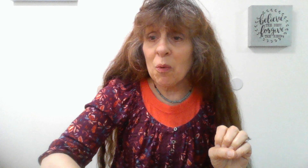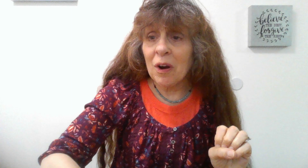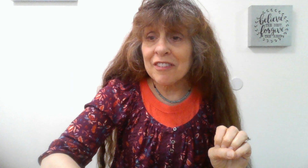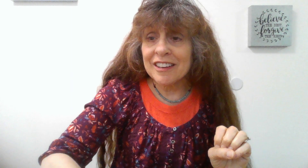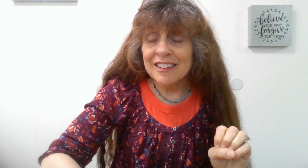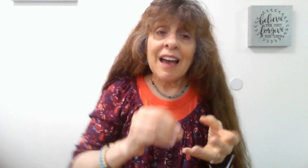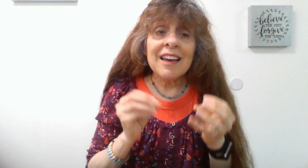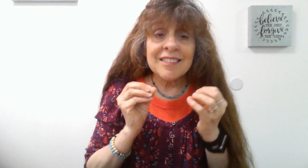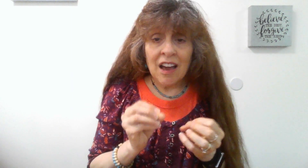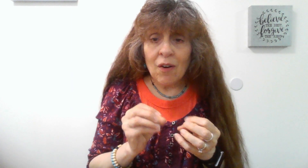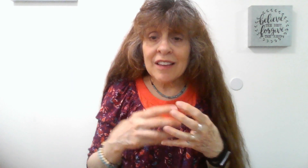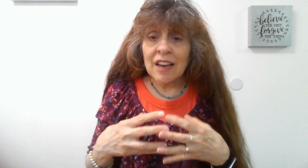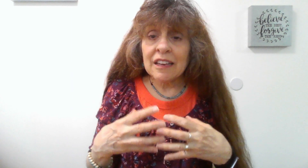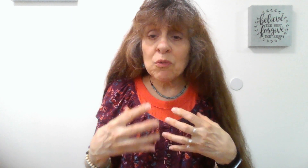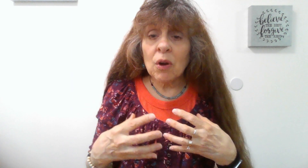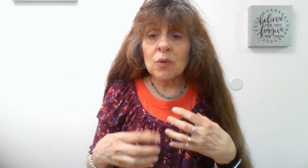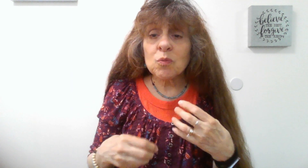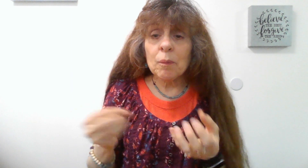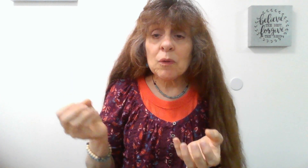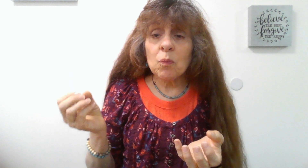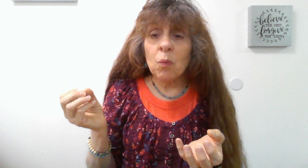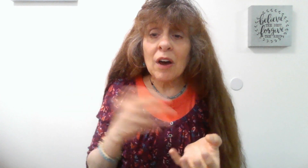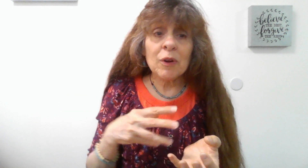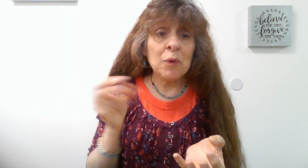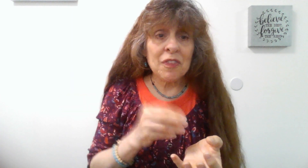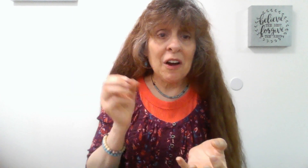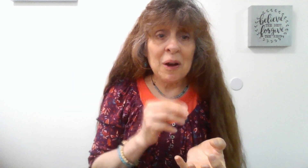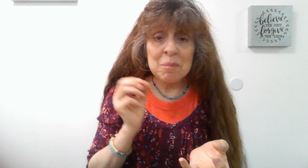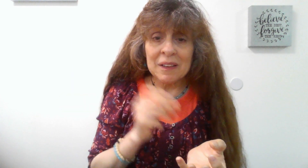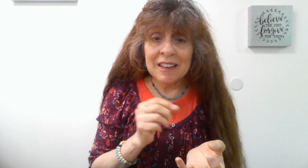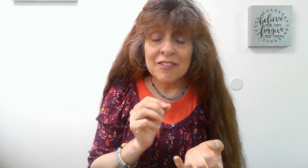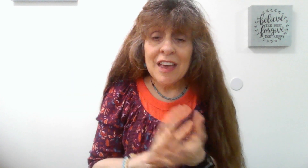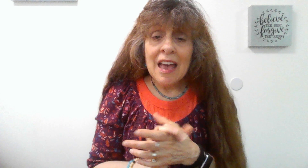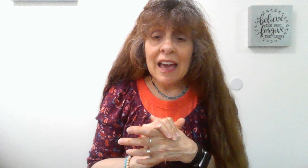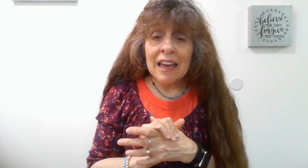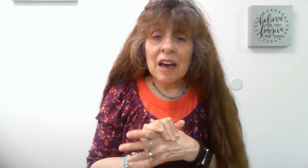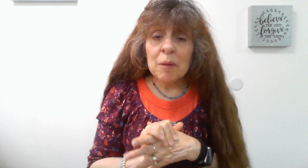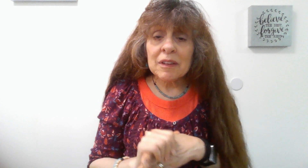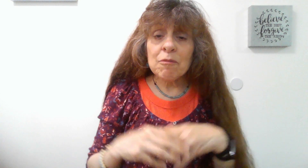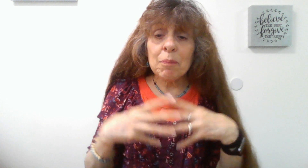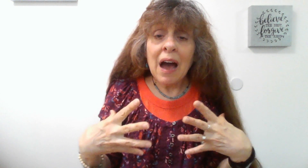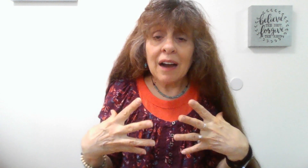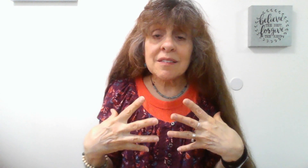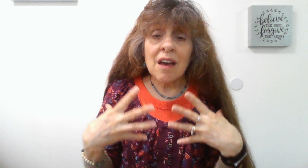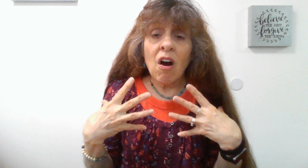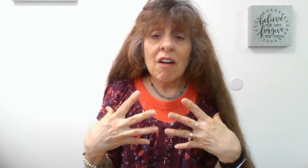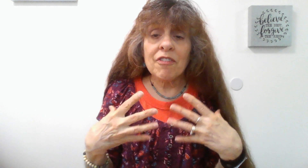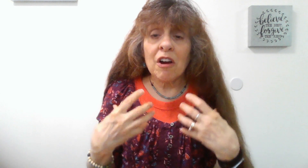more of it. That is how anxiety grows when we water it with our unbelief. And unbelief blocks off our